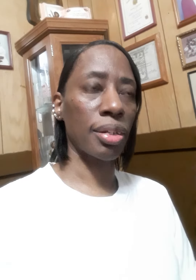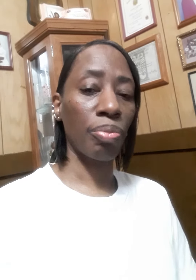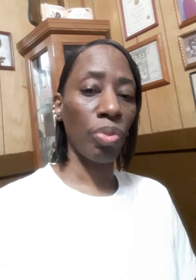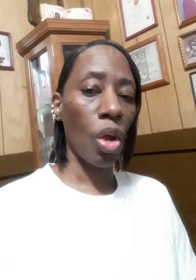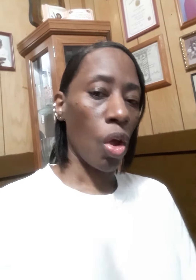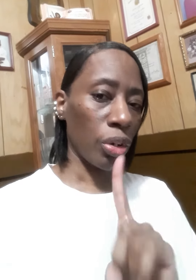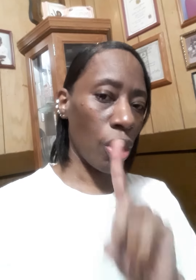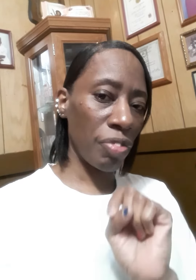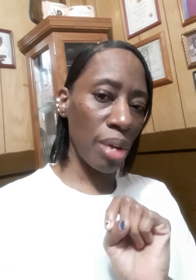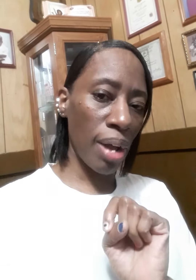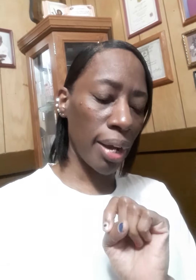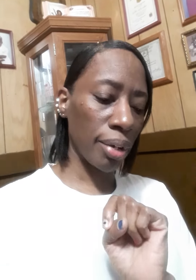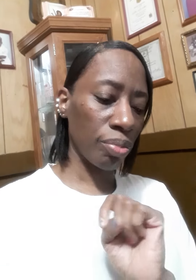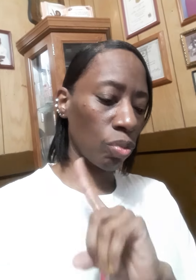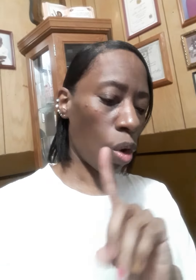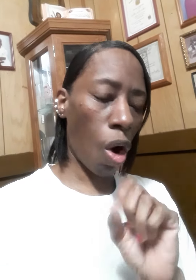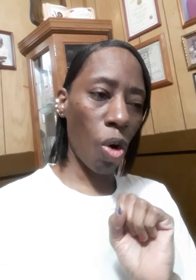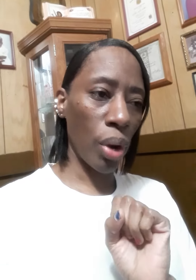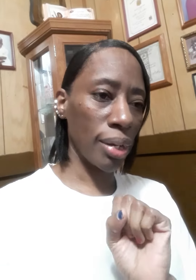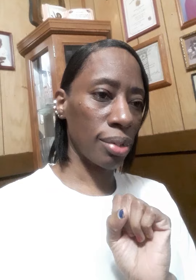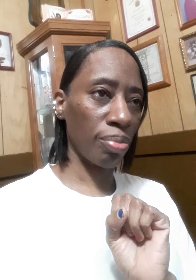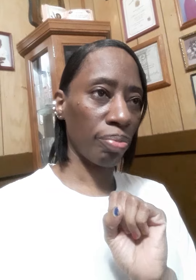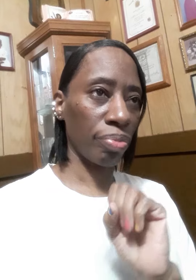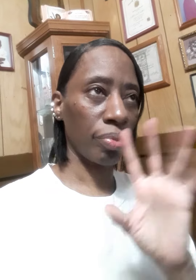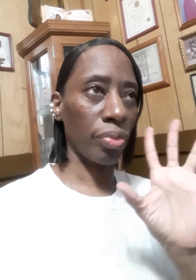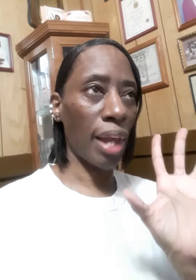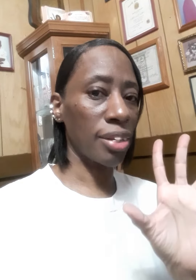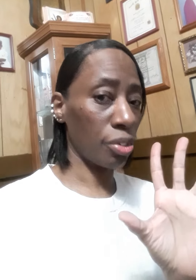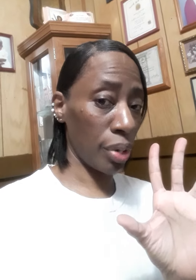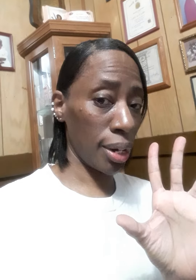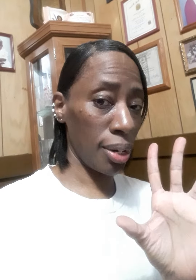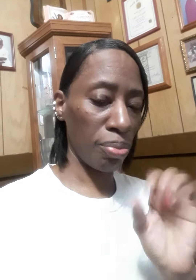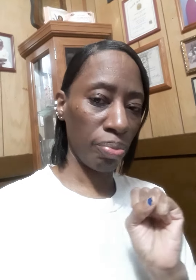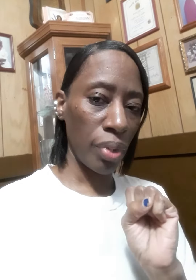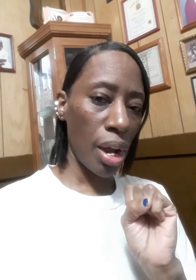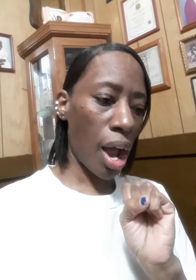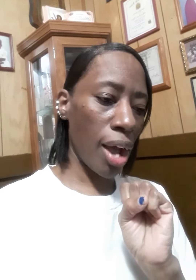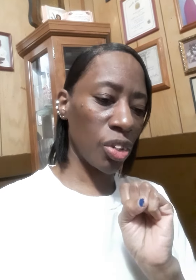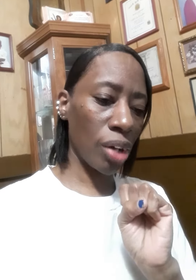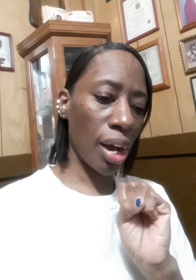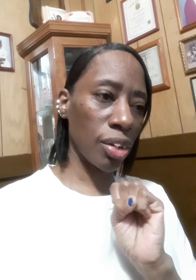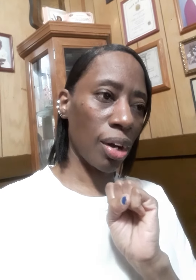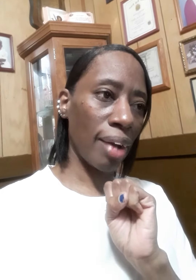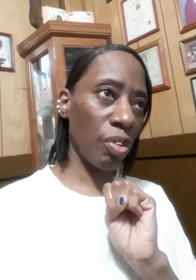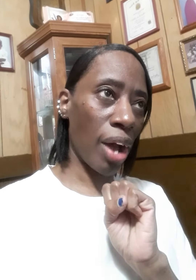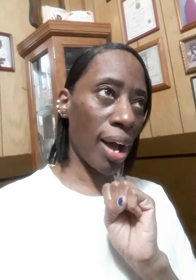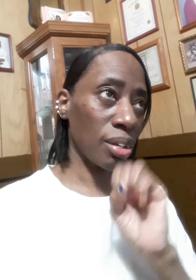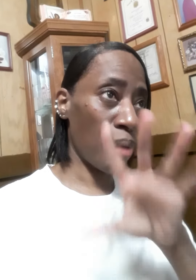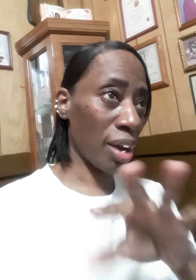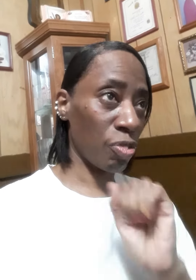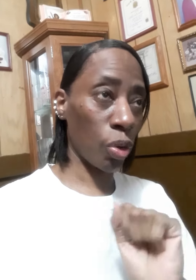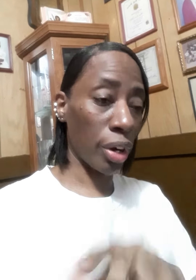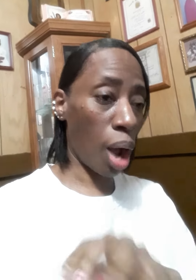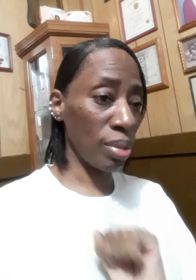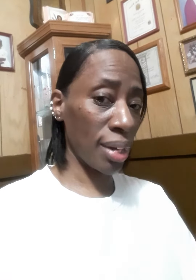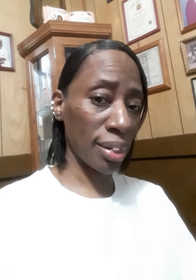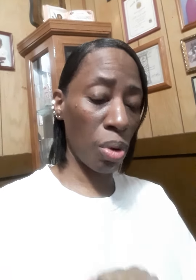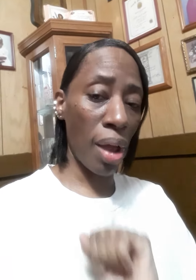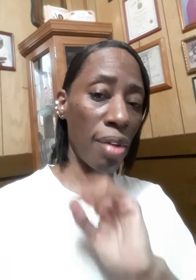your feedback is always nice to read. I enjoy talking to a lot of you guys back and forth in the comments section. We'll having